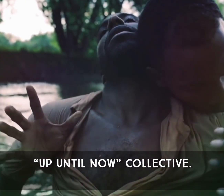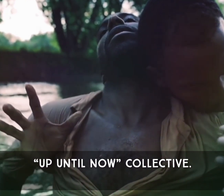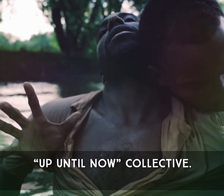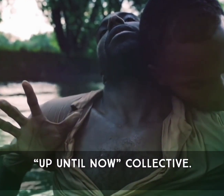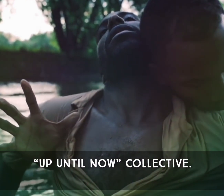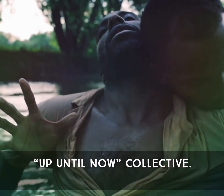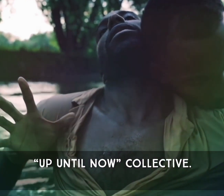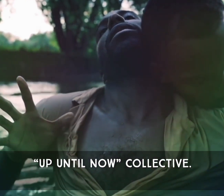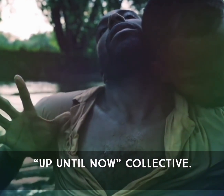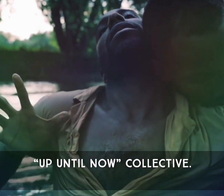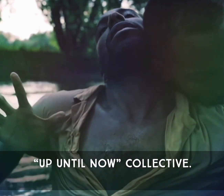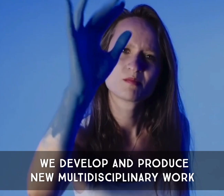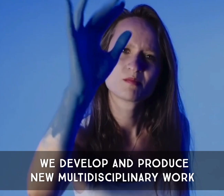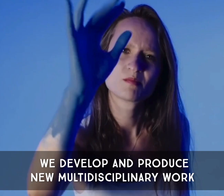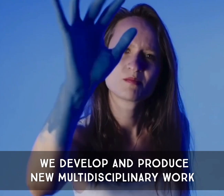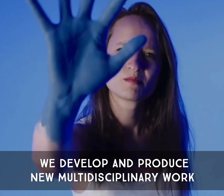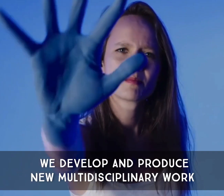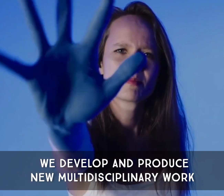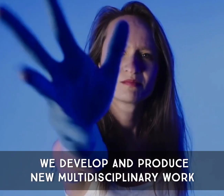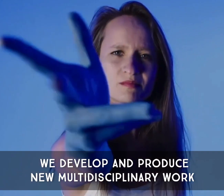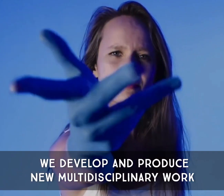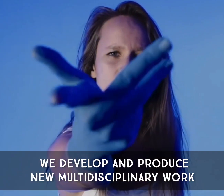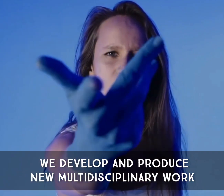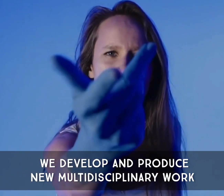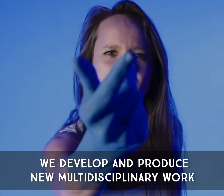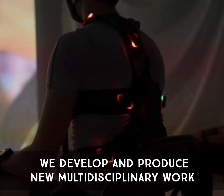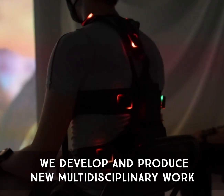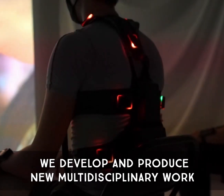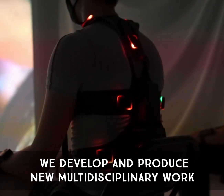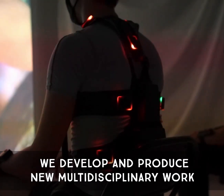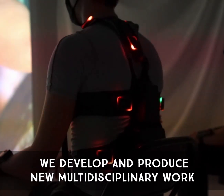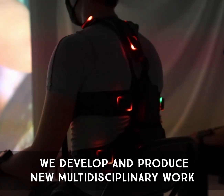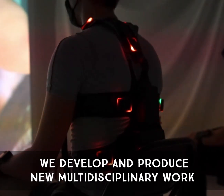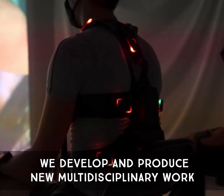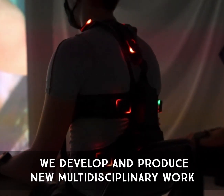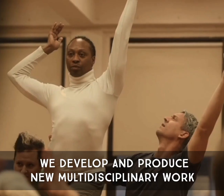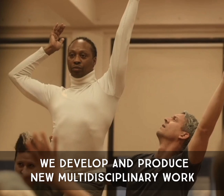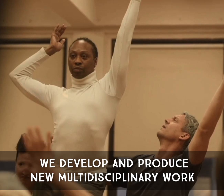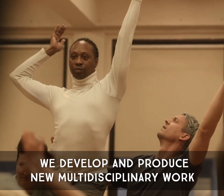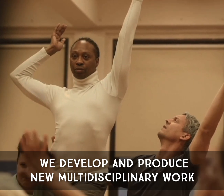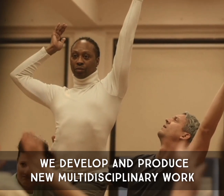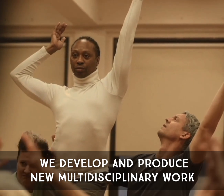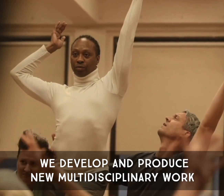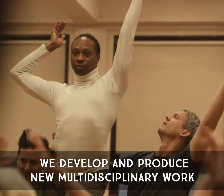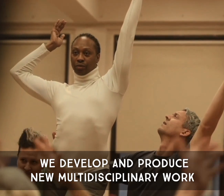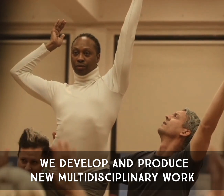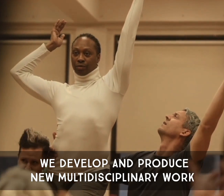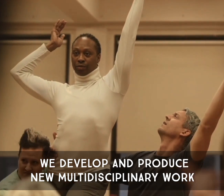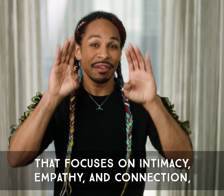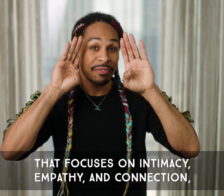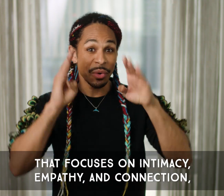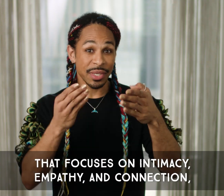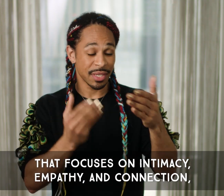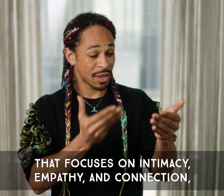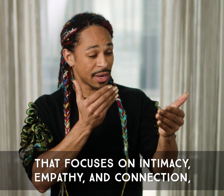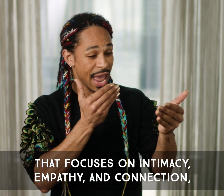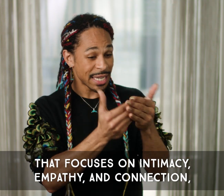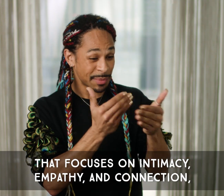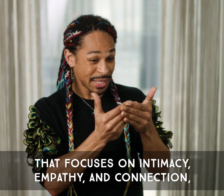Now Collective. We develop and produce new, multidisciplinary work that focuses on intimacy,